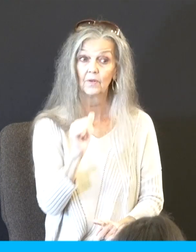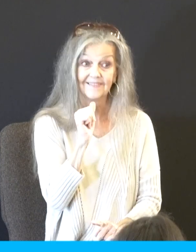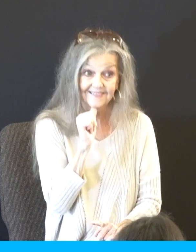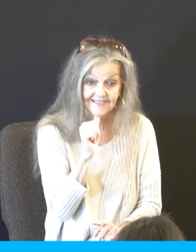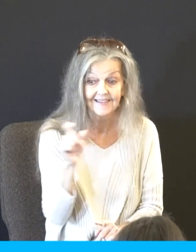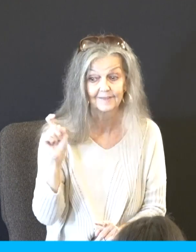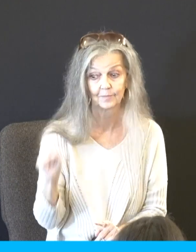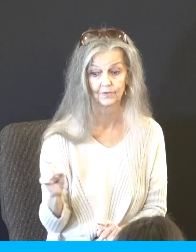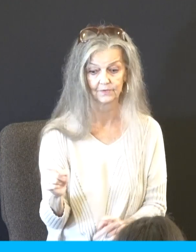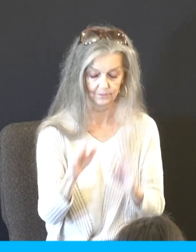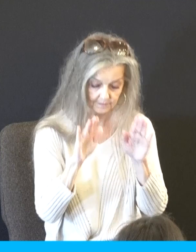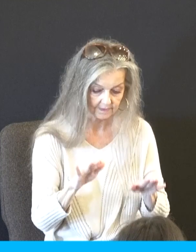Graven objects. Images.